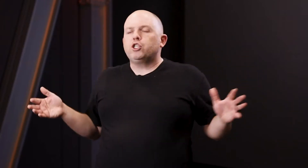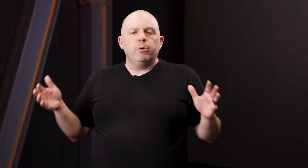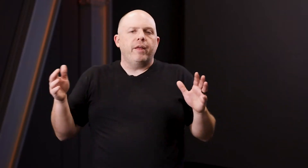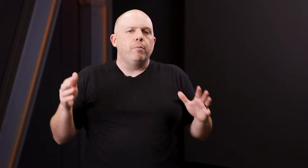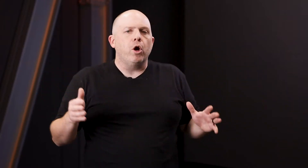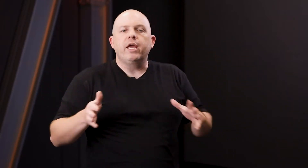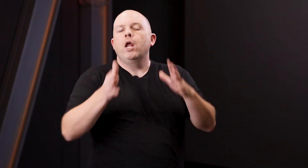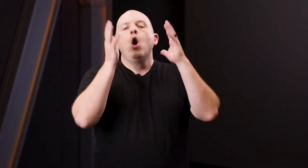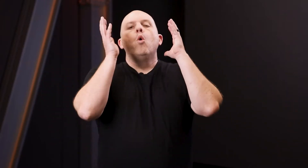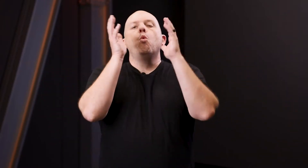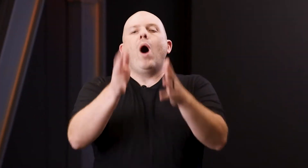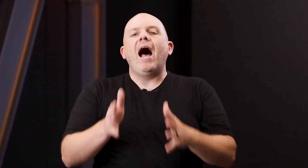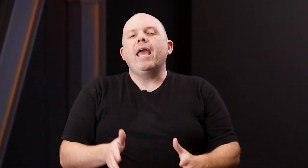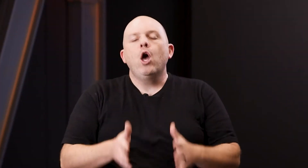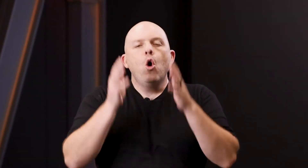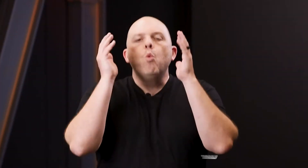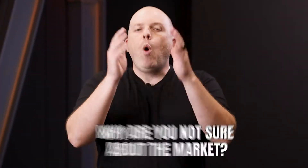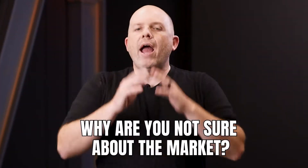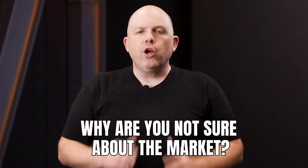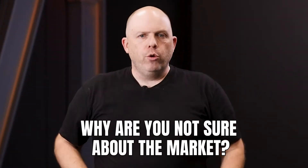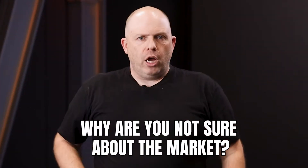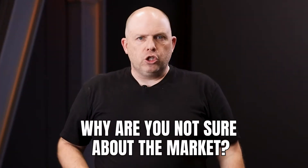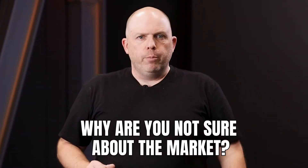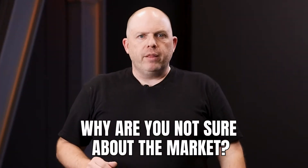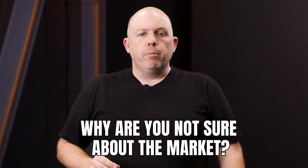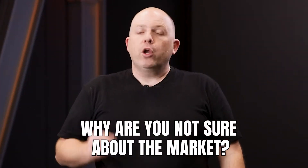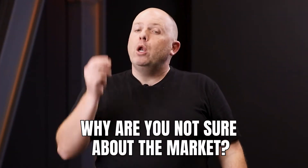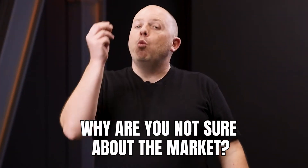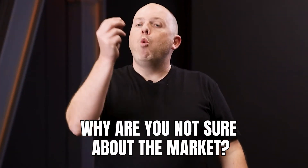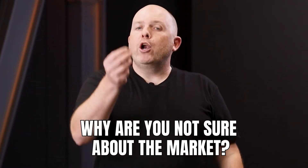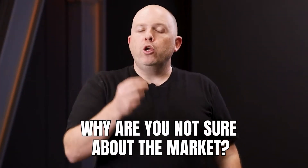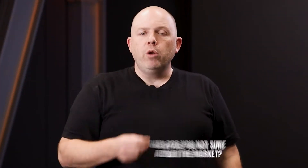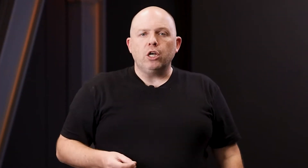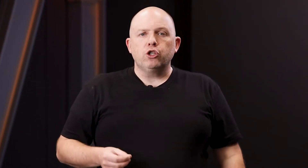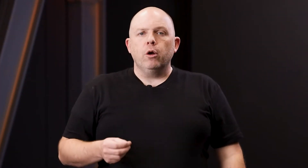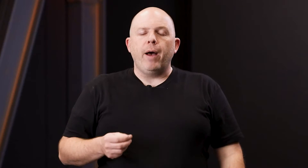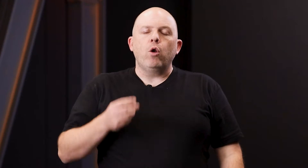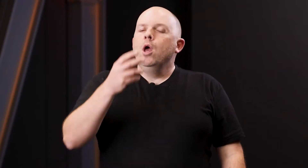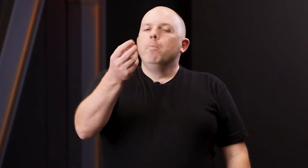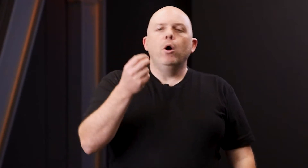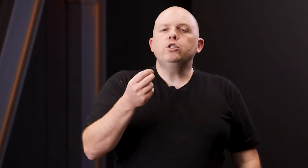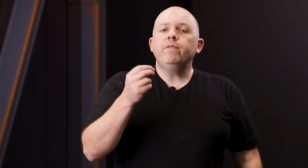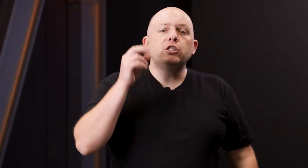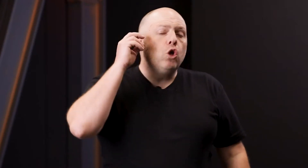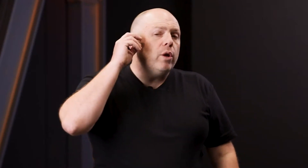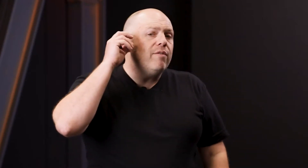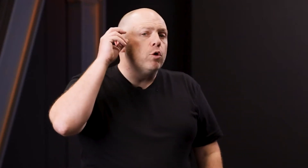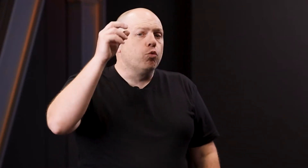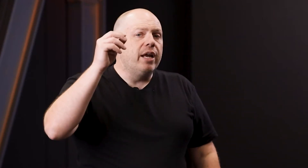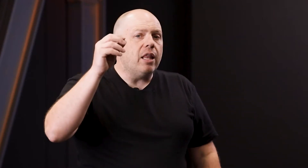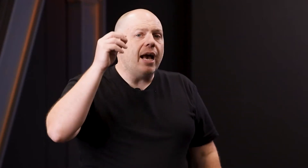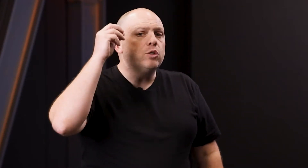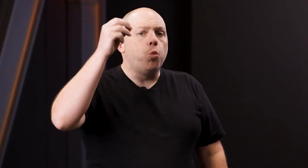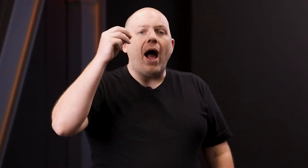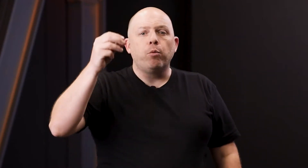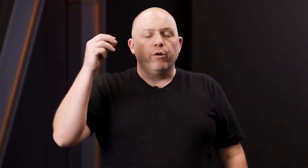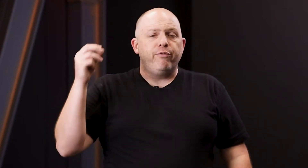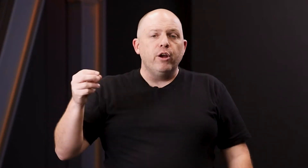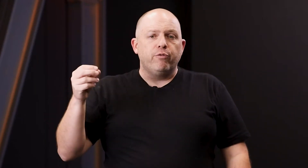sure about the market. Why? Why are you not sure about the market? What are you not sure about? Most of us don't even realize why we're fearful.